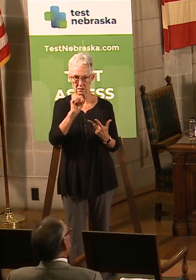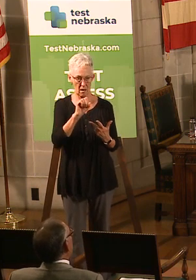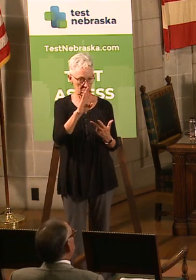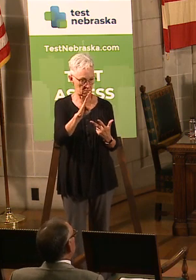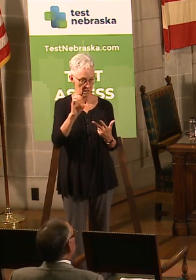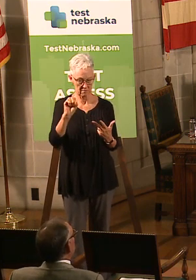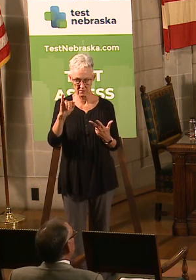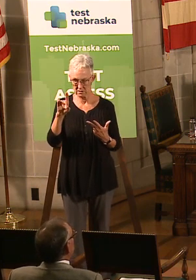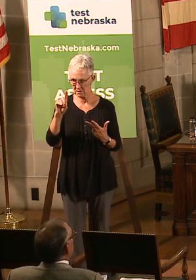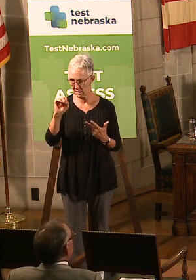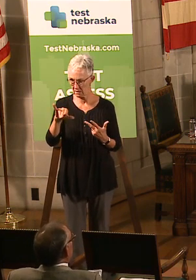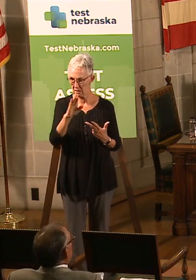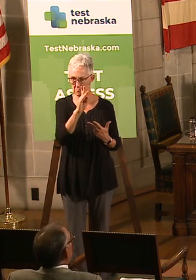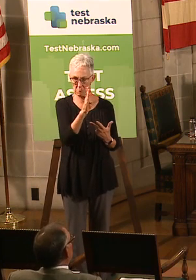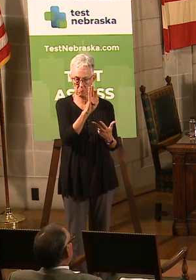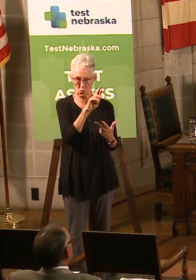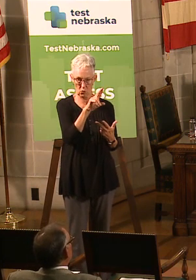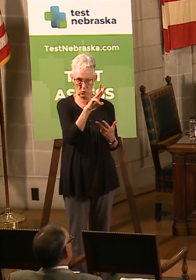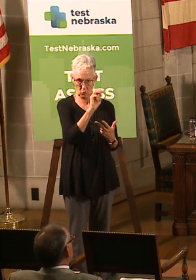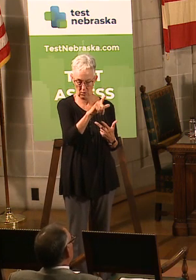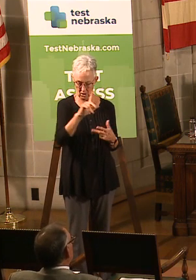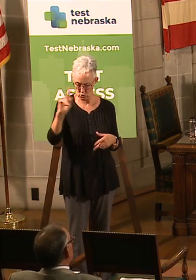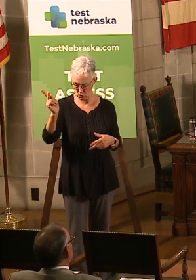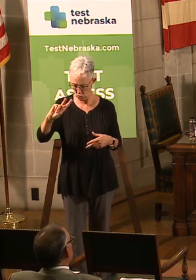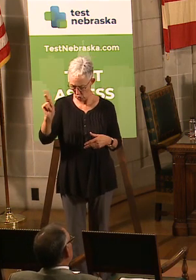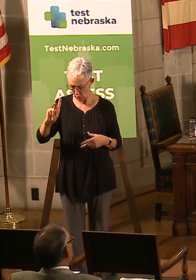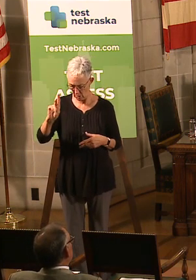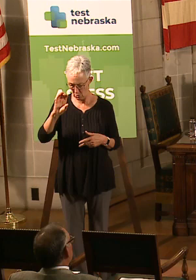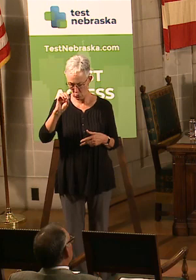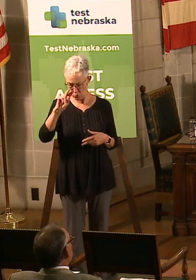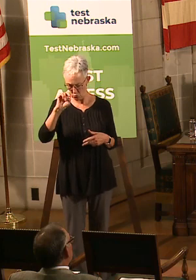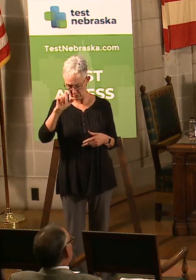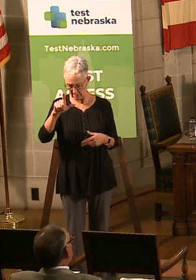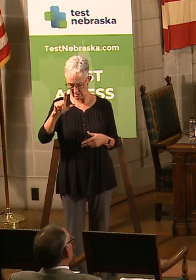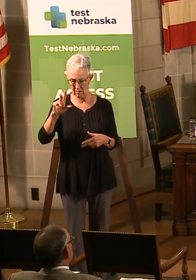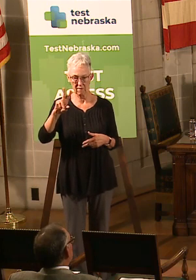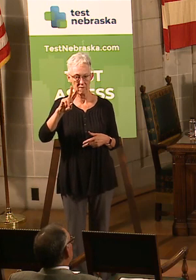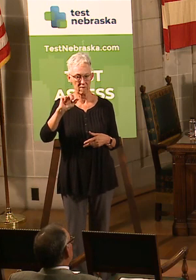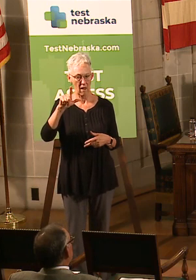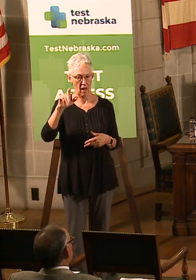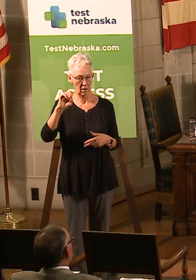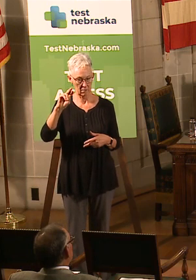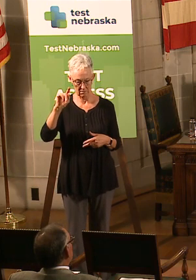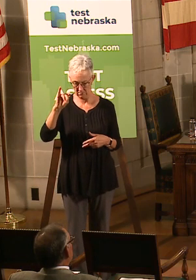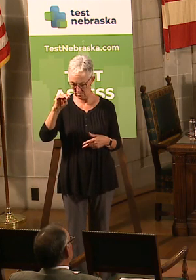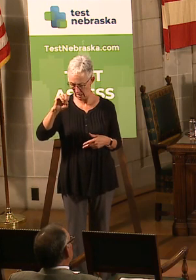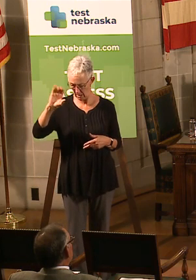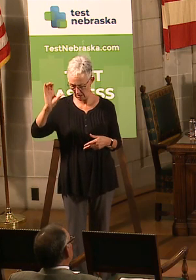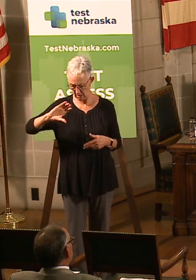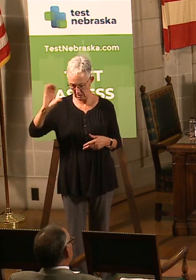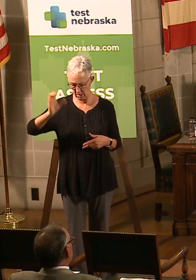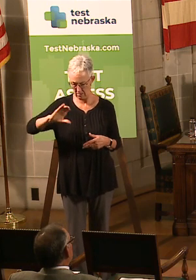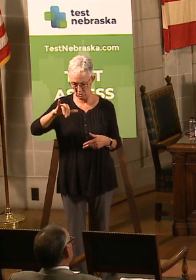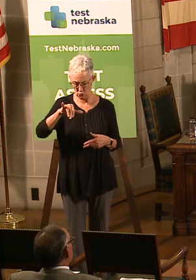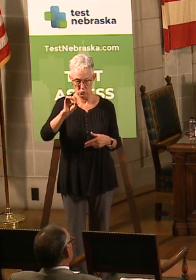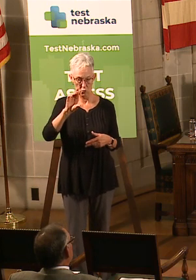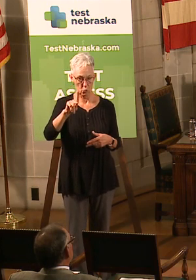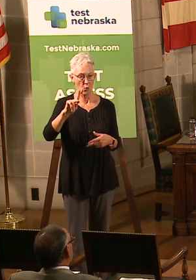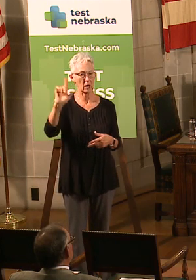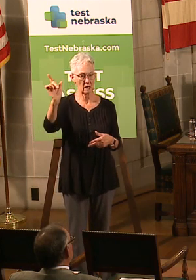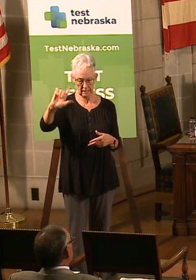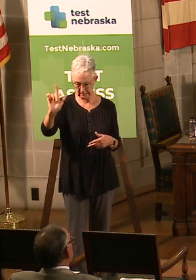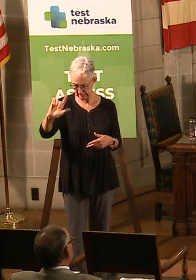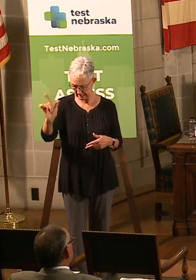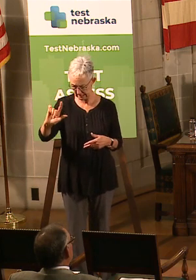Sydney, Burwell, Kearney, Norfolk, O'Neill, Valentine, Columbus, York, Lincoln, Fall City, Bellevue, and Omaha.